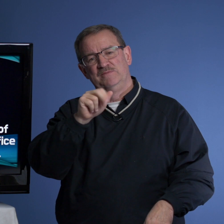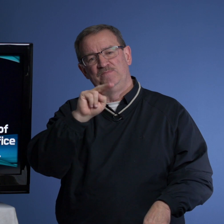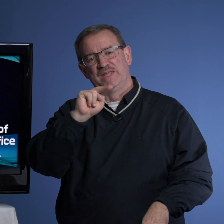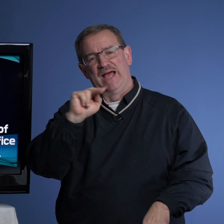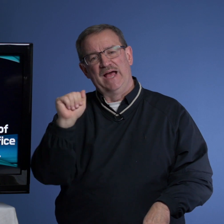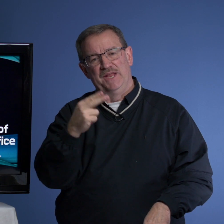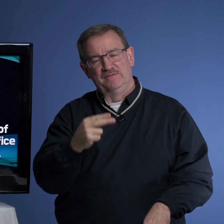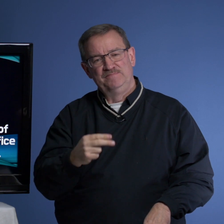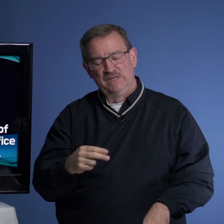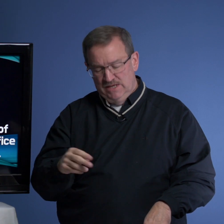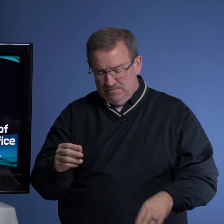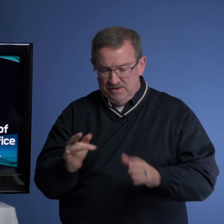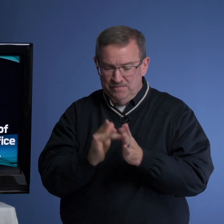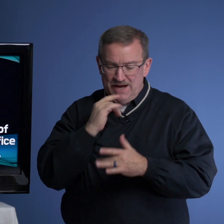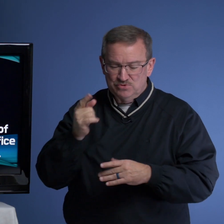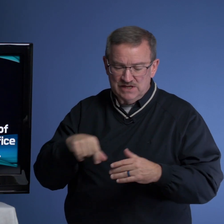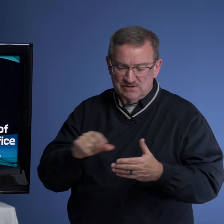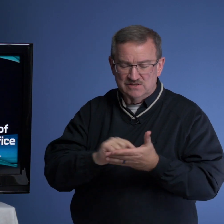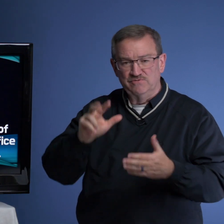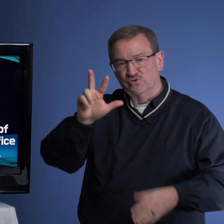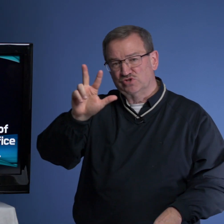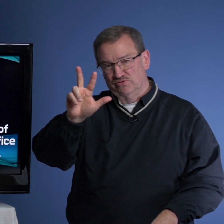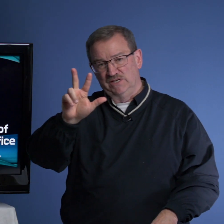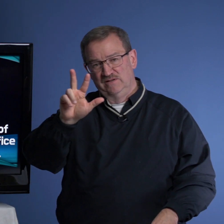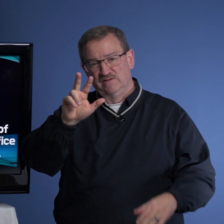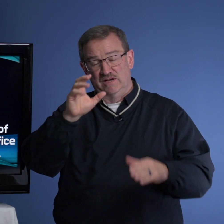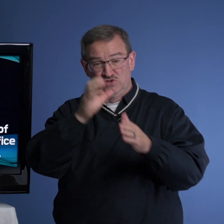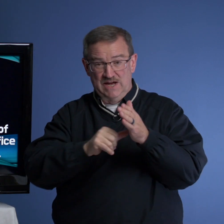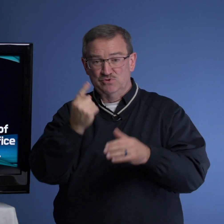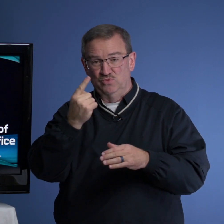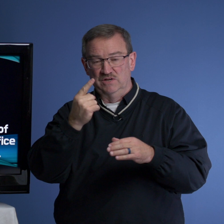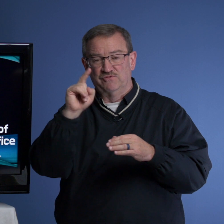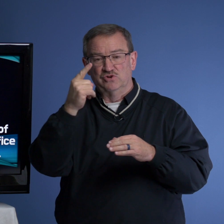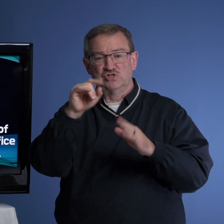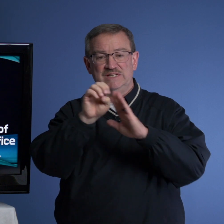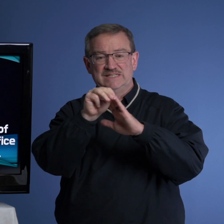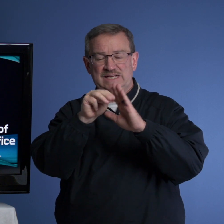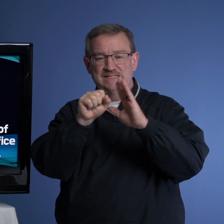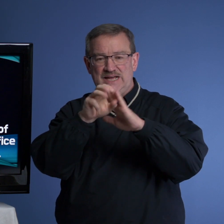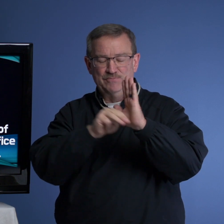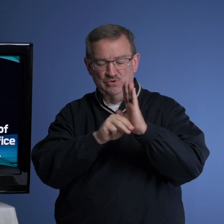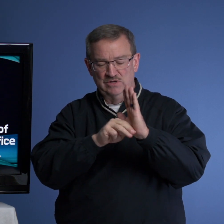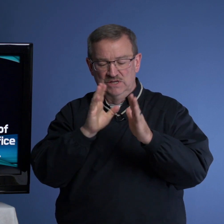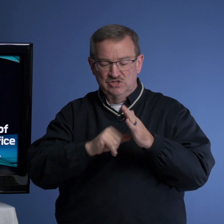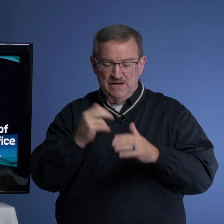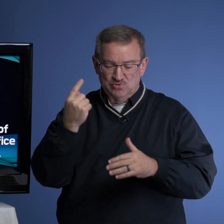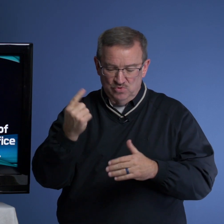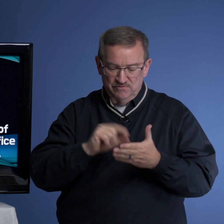Hannah. But the Bible tells us in verse 3 of chapter 1, 1 Samuel, chapter 1,